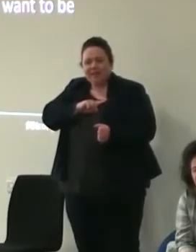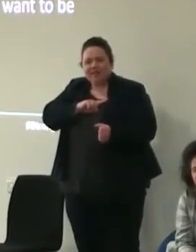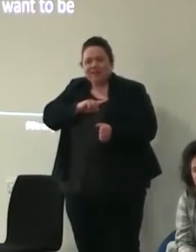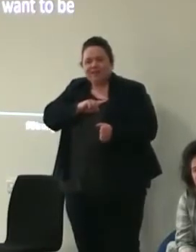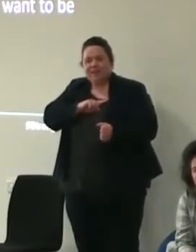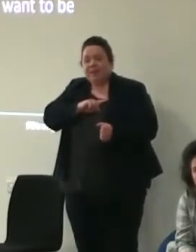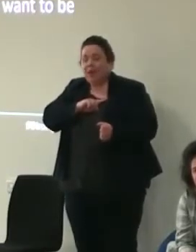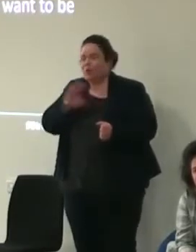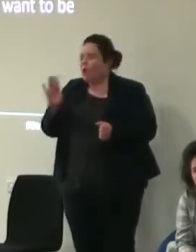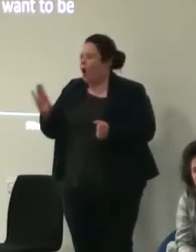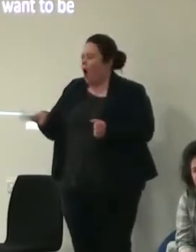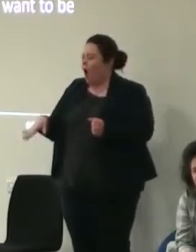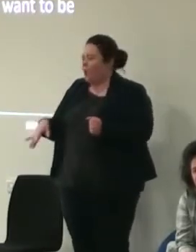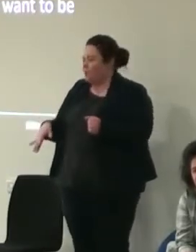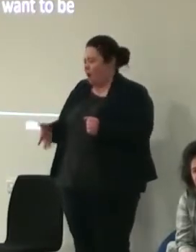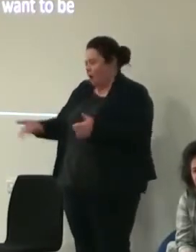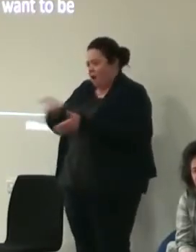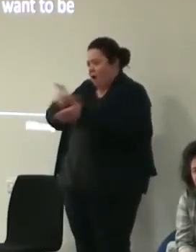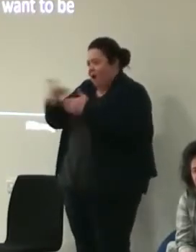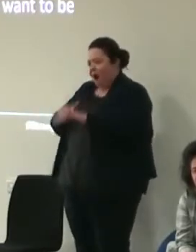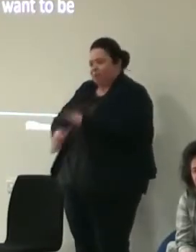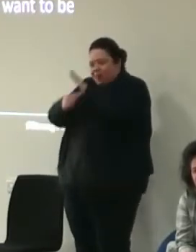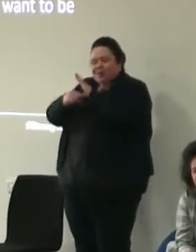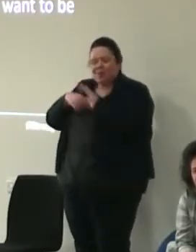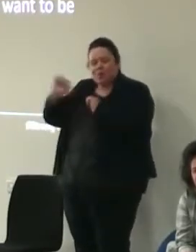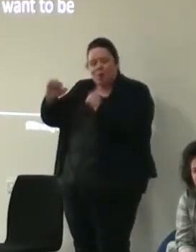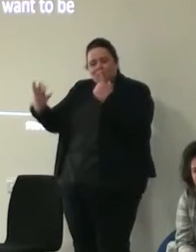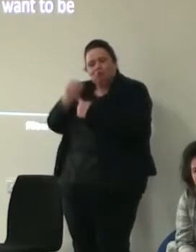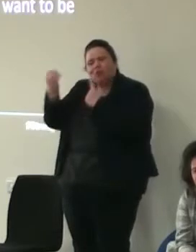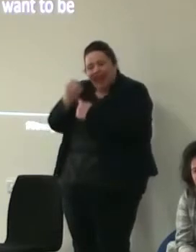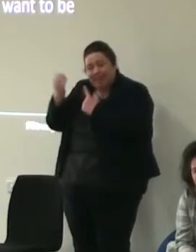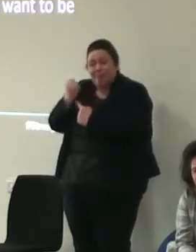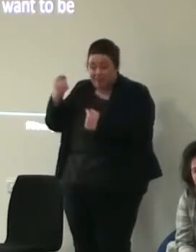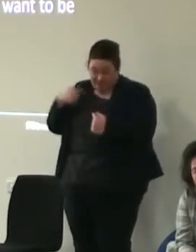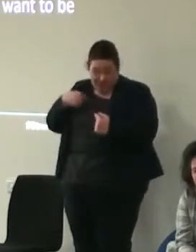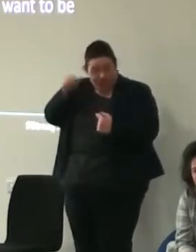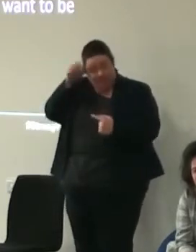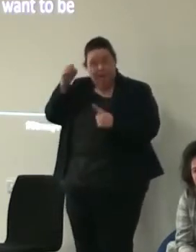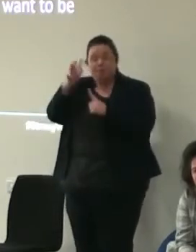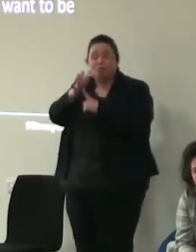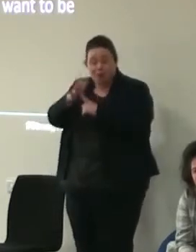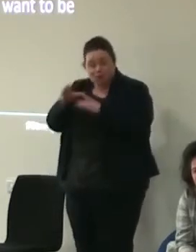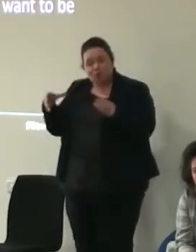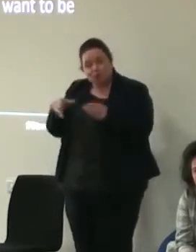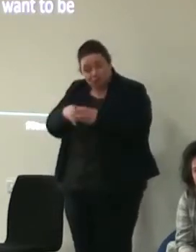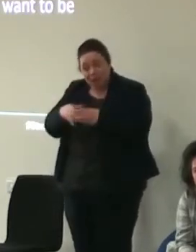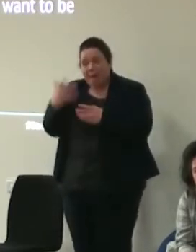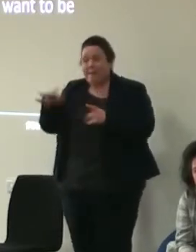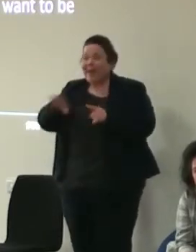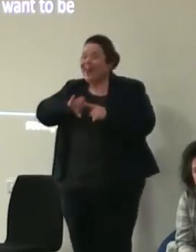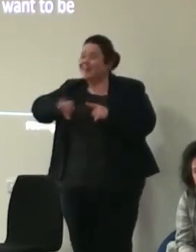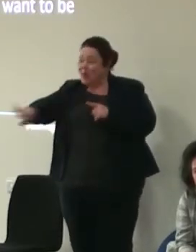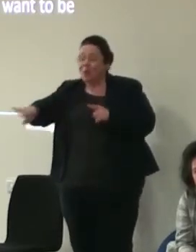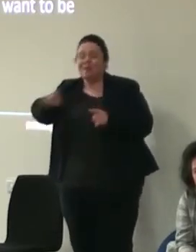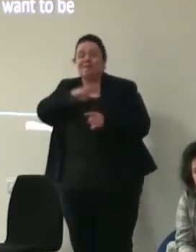try and impress us with you know your achievements because we knew that we had priority groups that had to do with if you've been excluded from